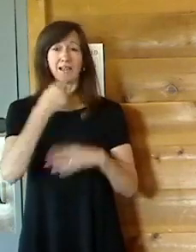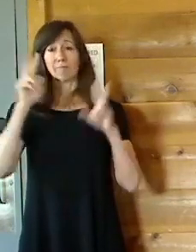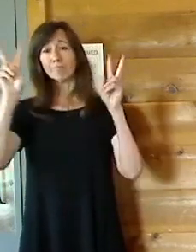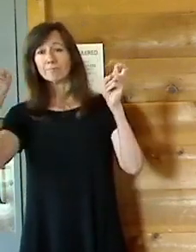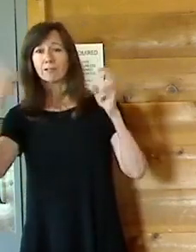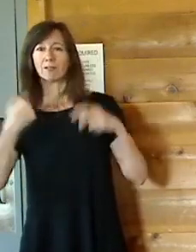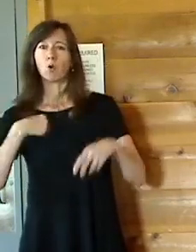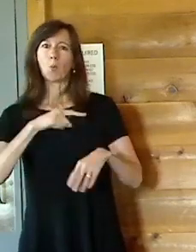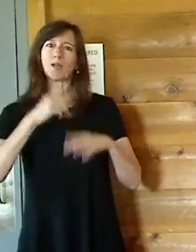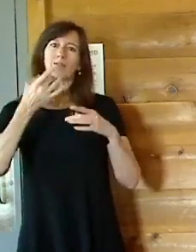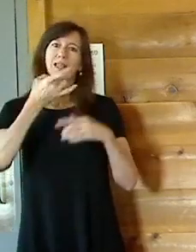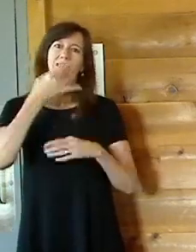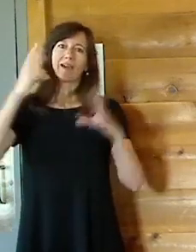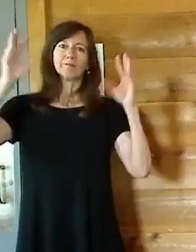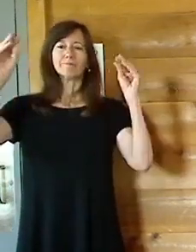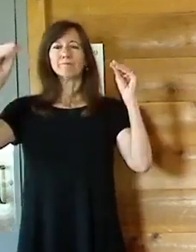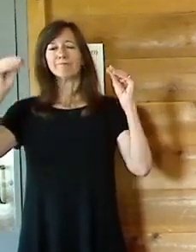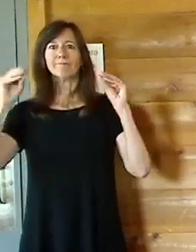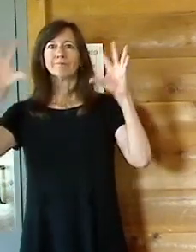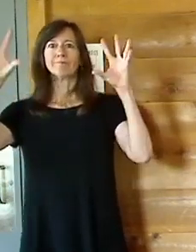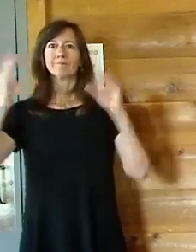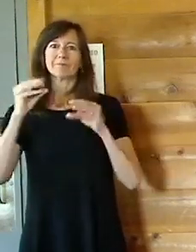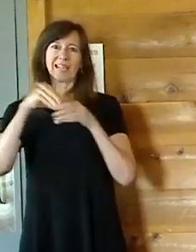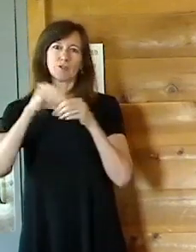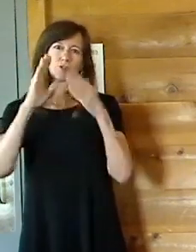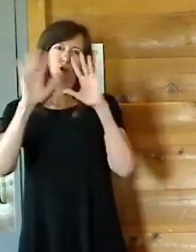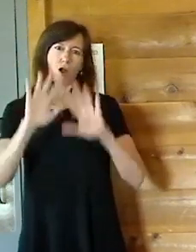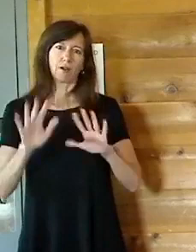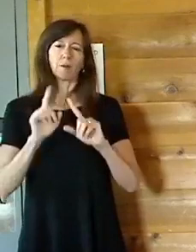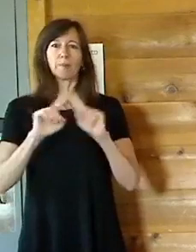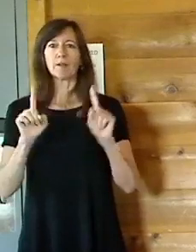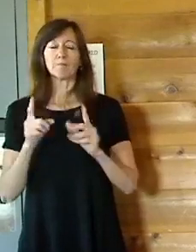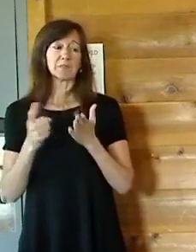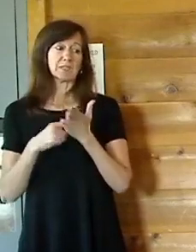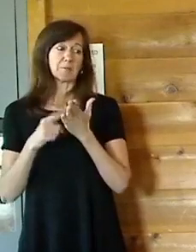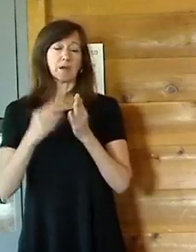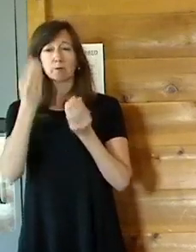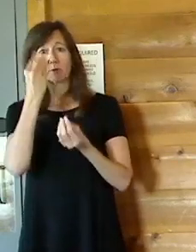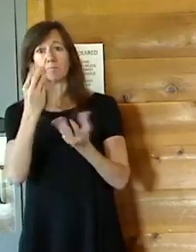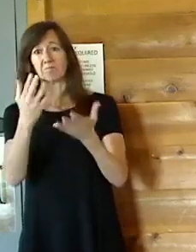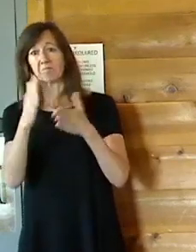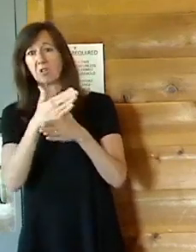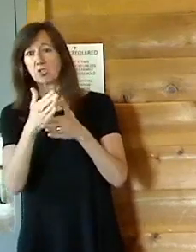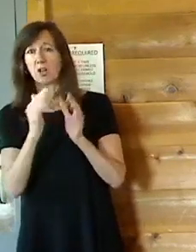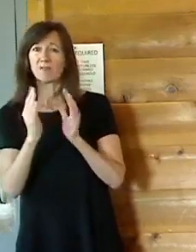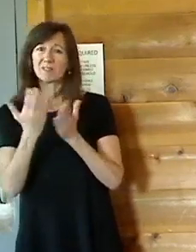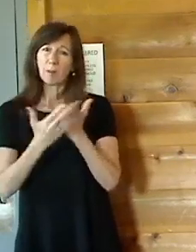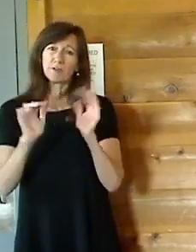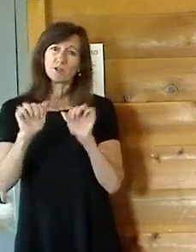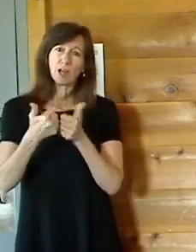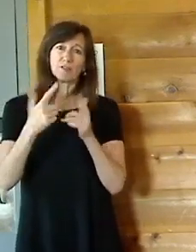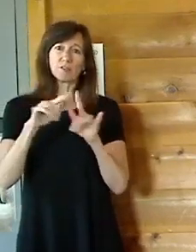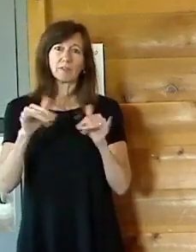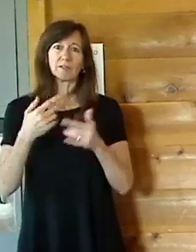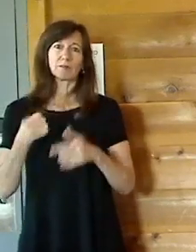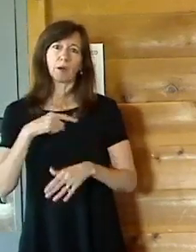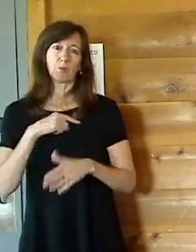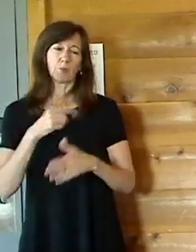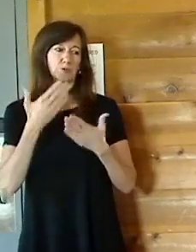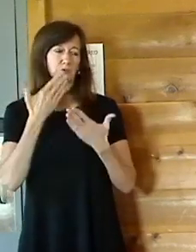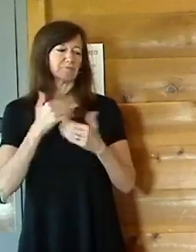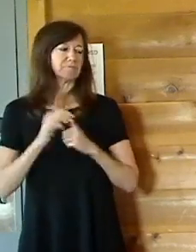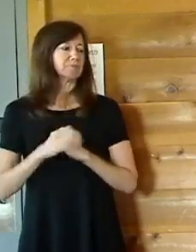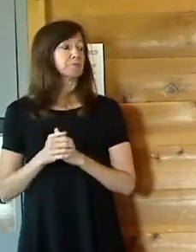challenges but enjoying some of the light. Joe, we are launching our Learn, Play,